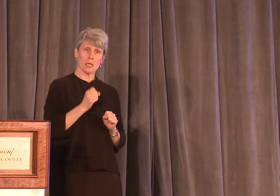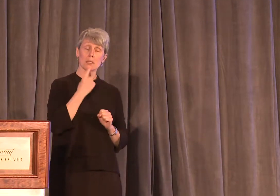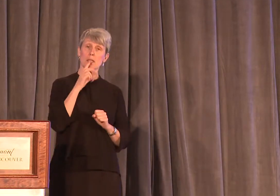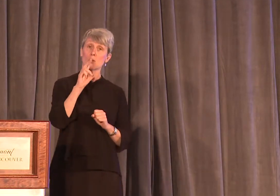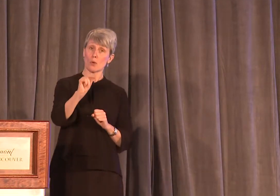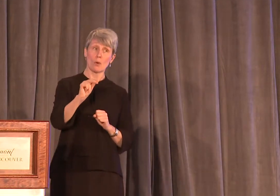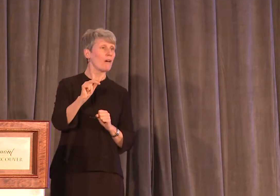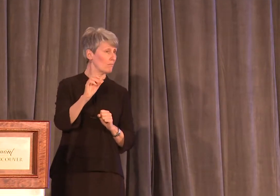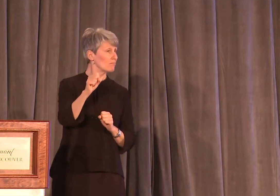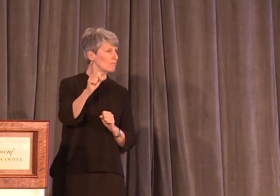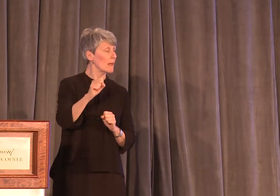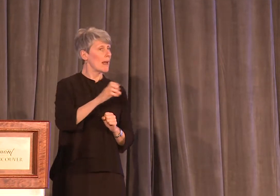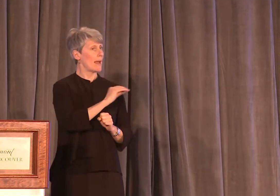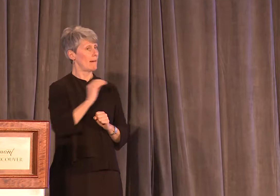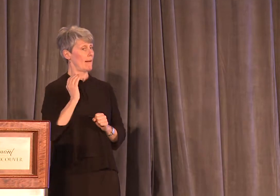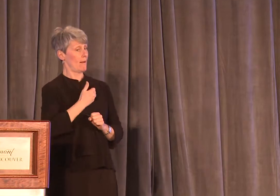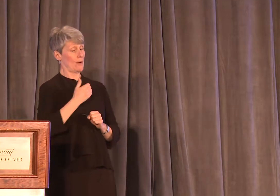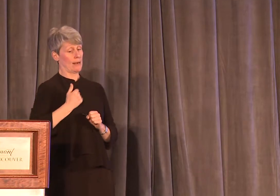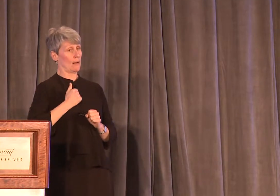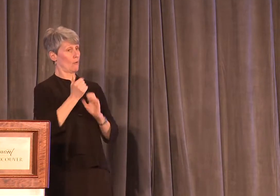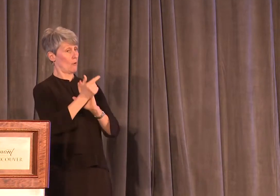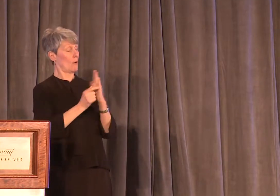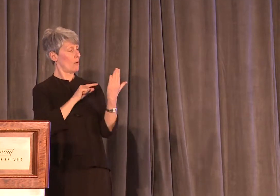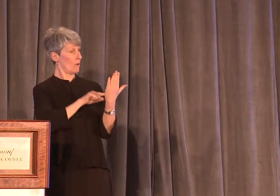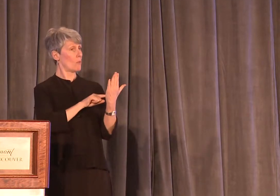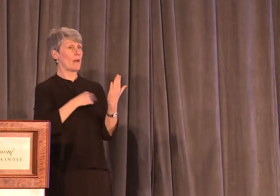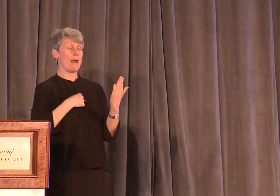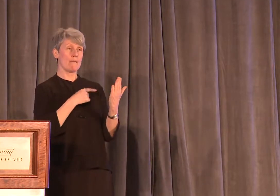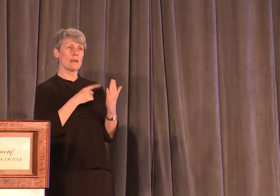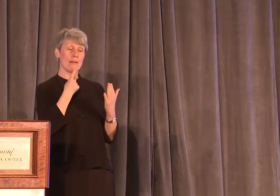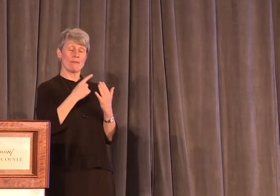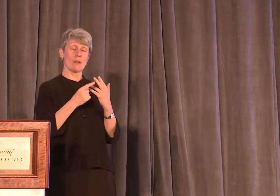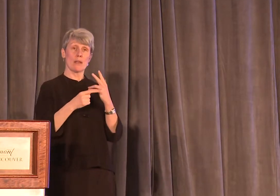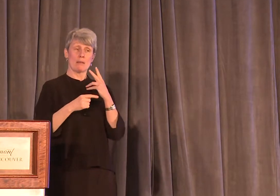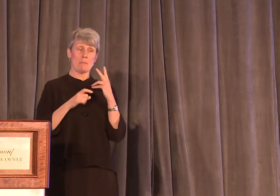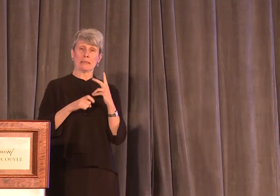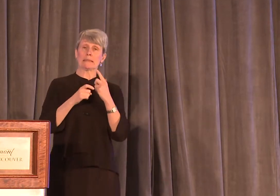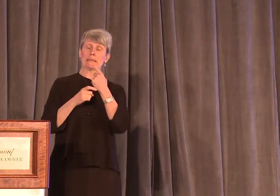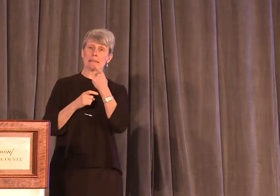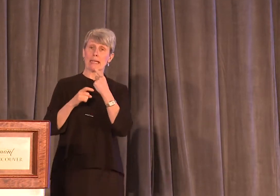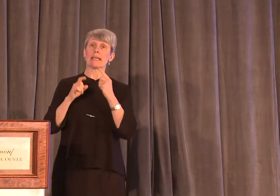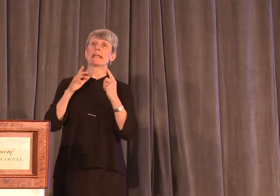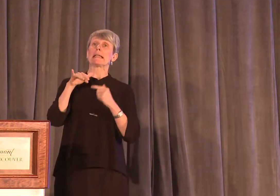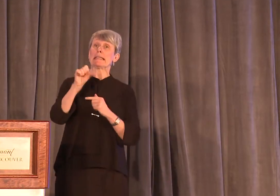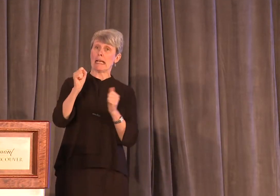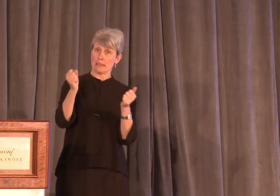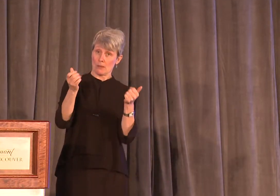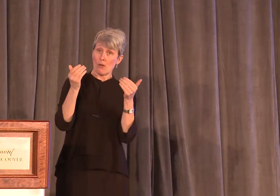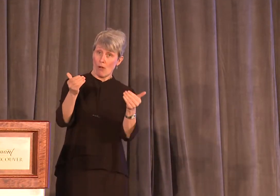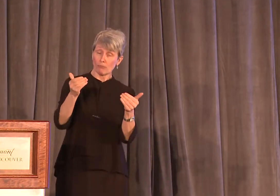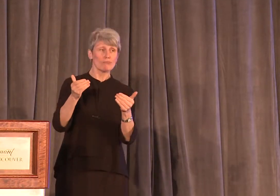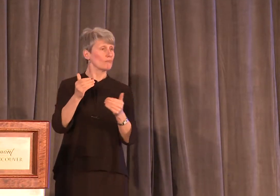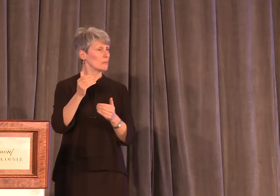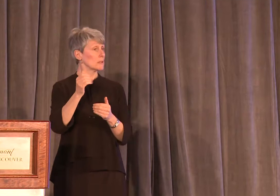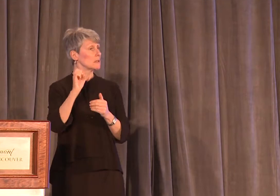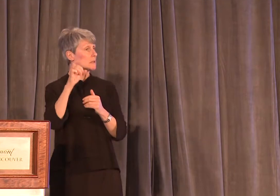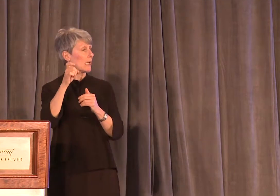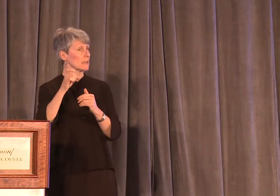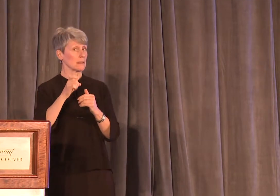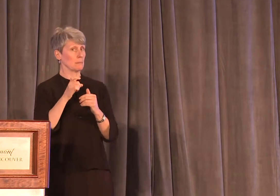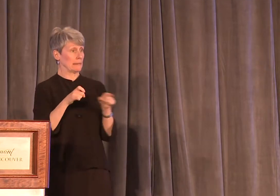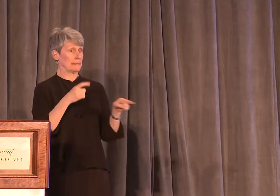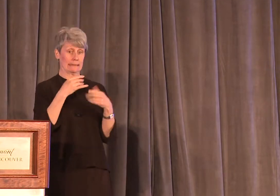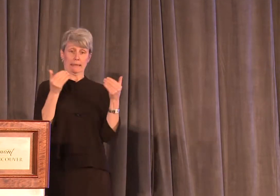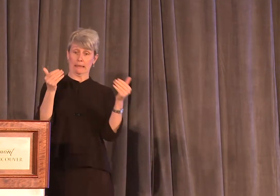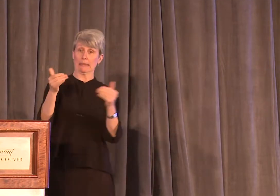this country, we have an affirmative consent standard, meaning that a person has to indicate that, yes, they would like to engage in sexual